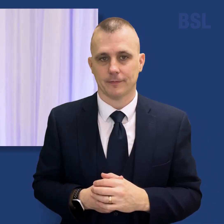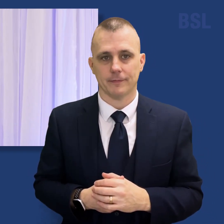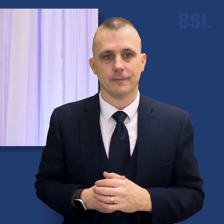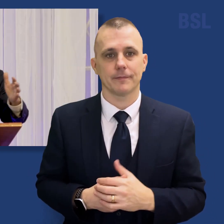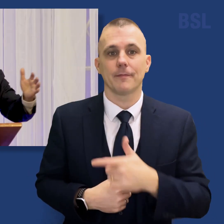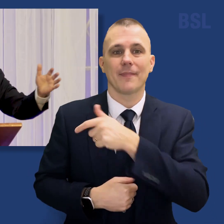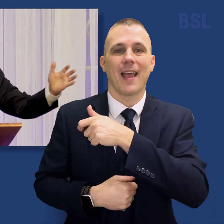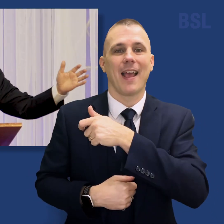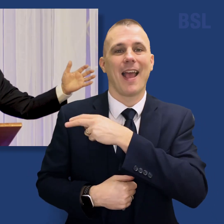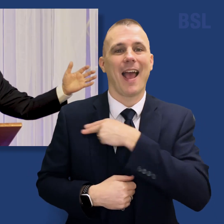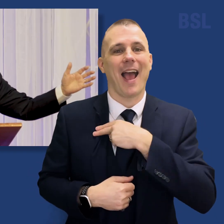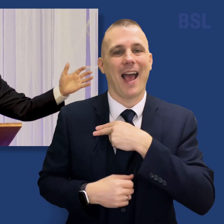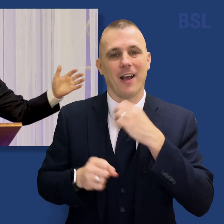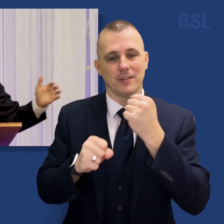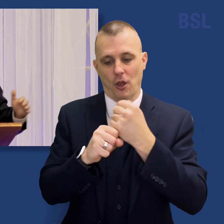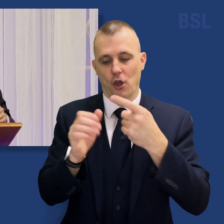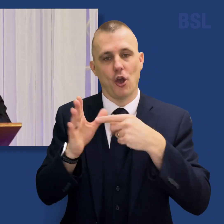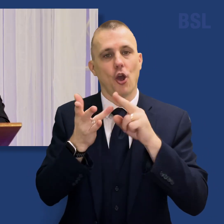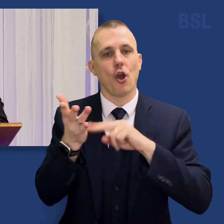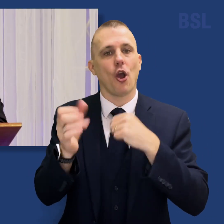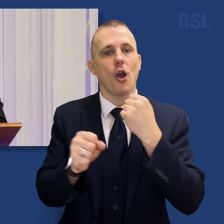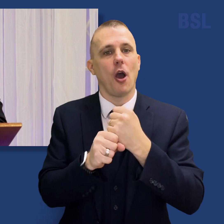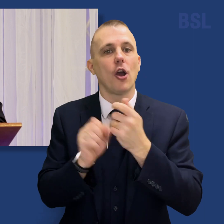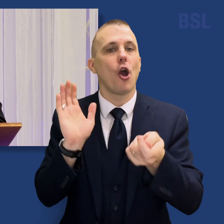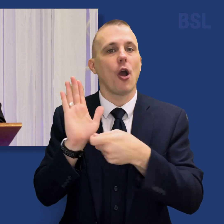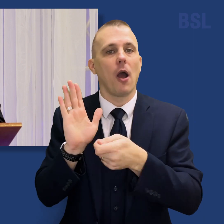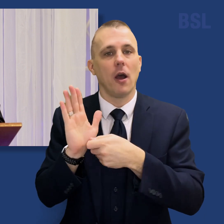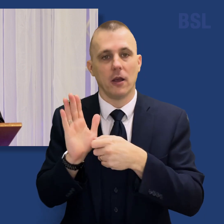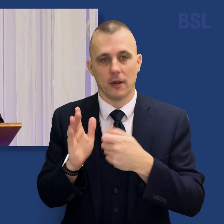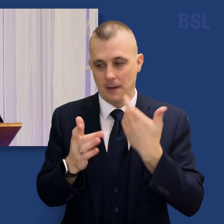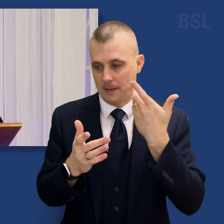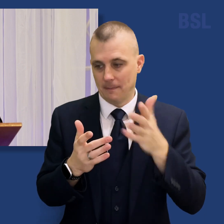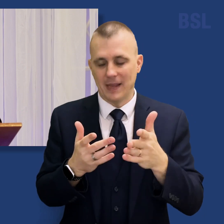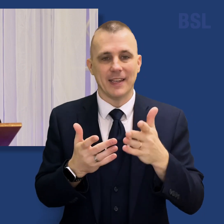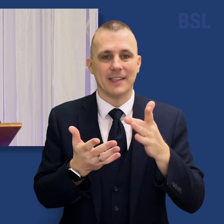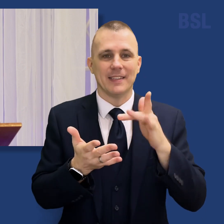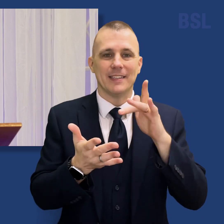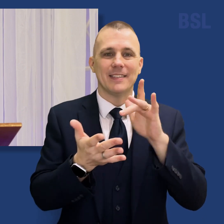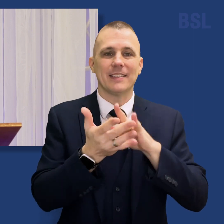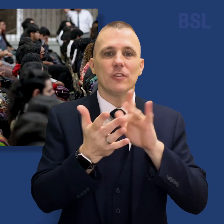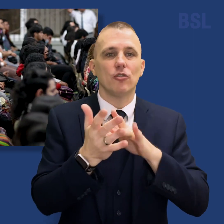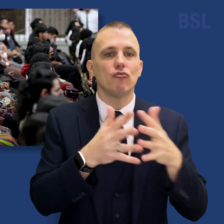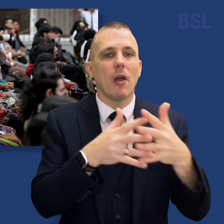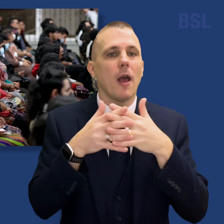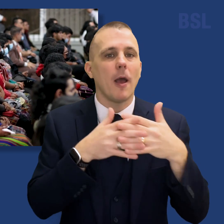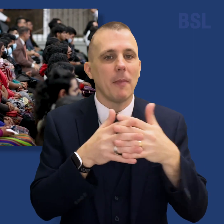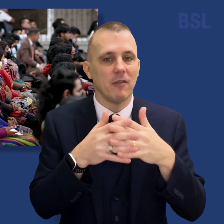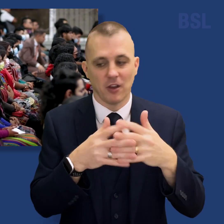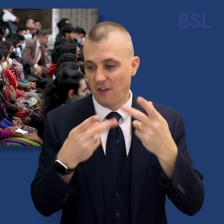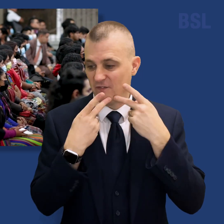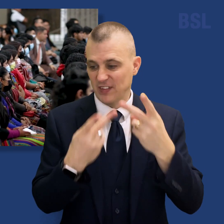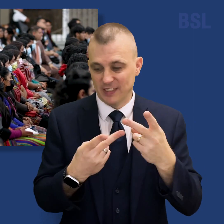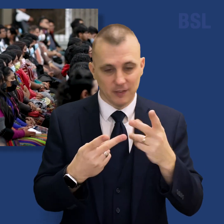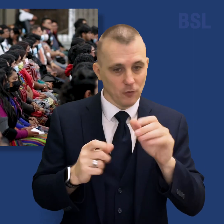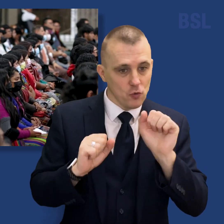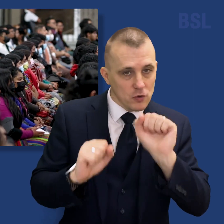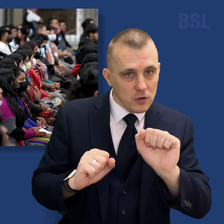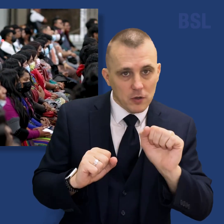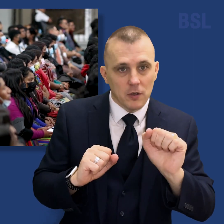Elder Garrett W. Gong of the Twelve visited Central America to minister to church members in November. During his ministry,